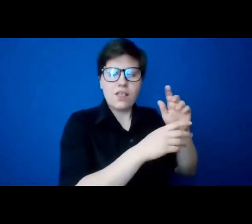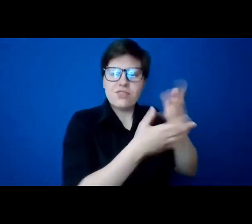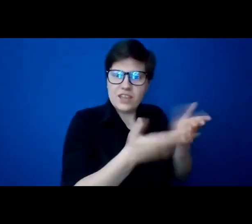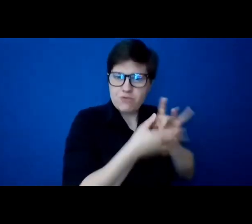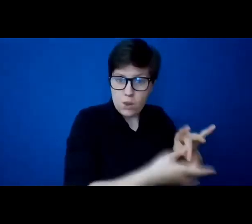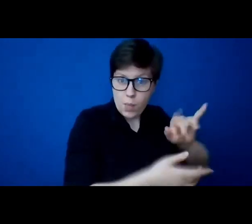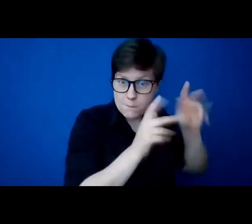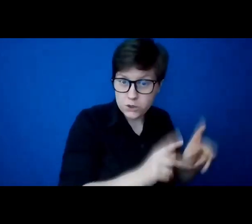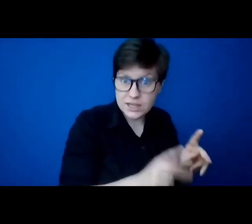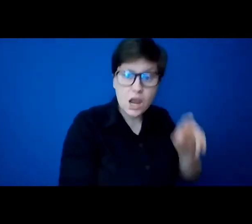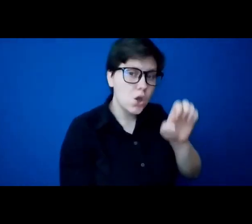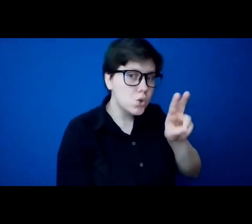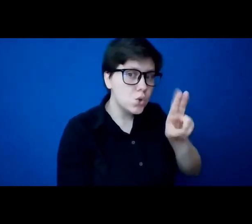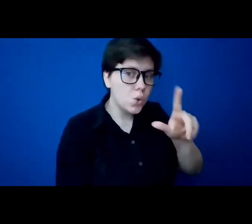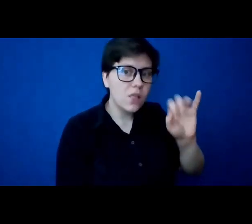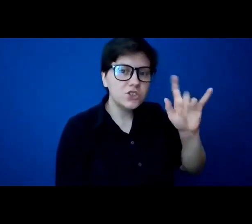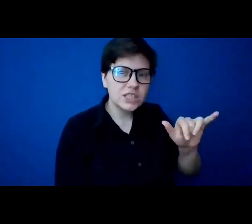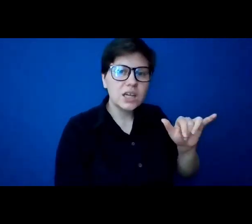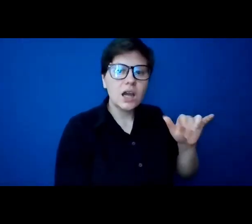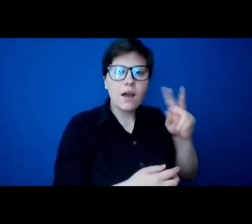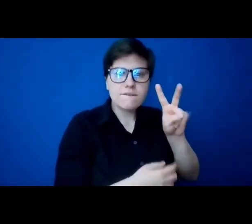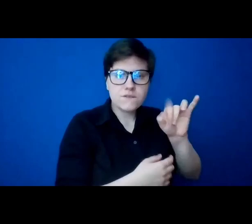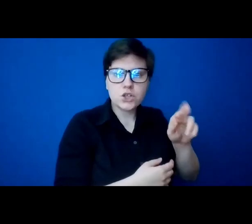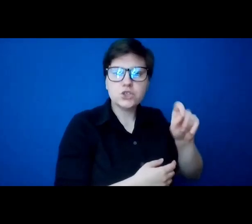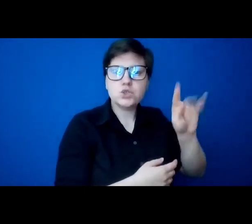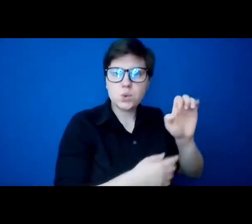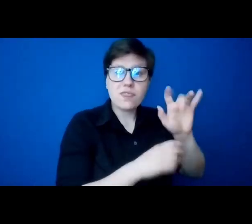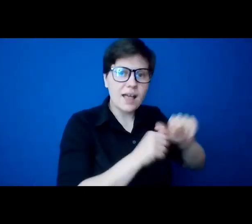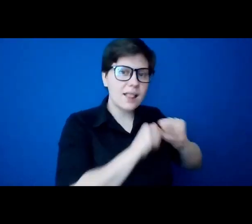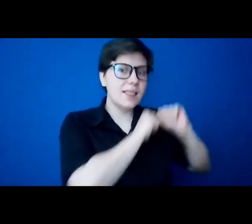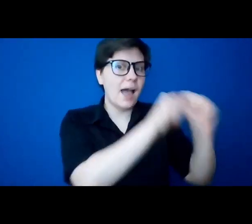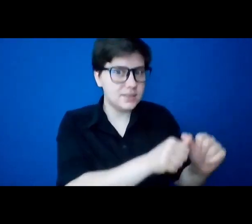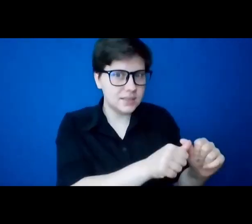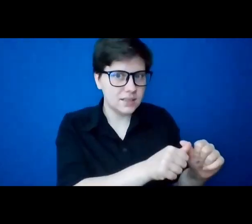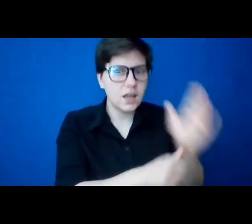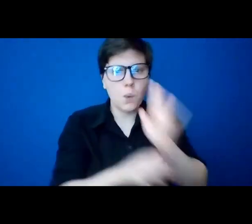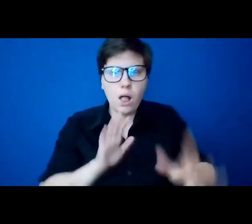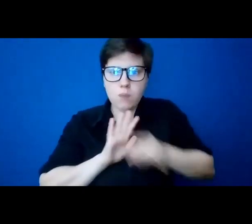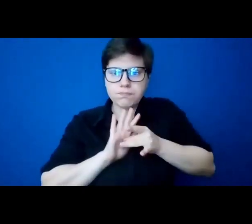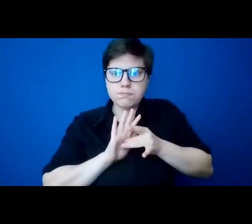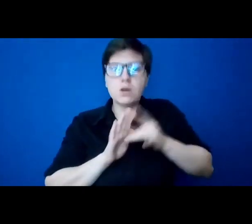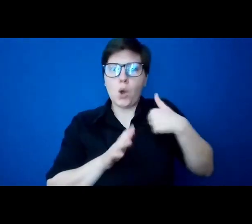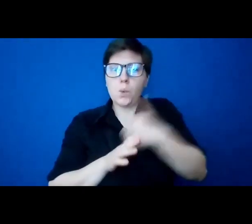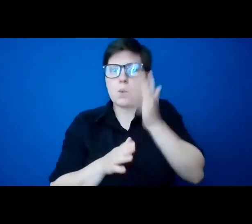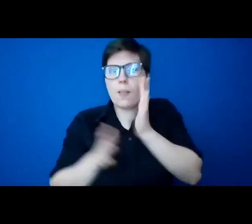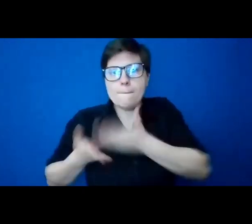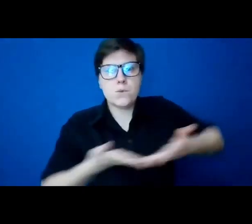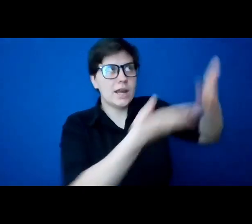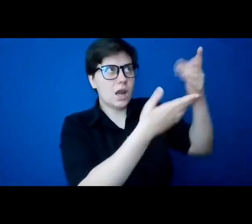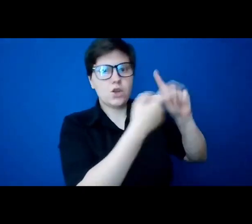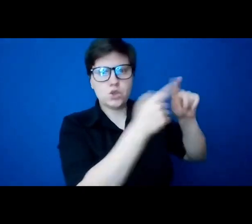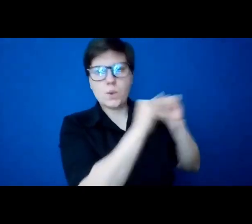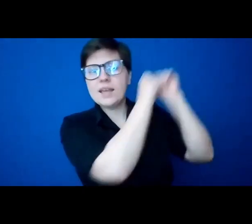Eulogy virtues, as he said, that are lasting and that we carry with us into eternity. Well, let me